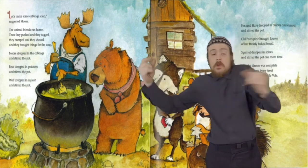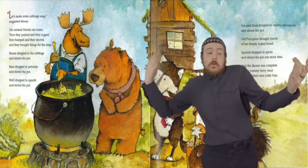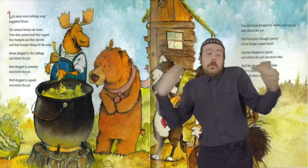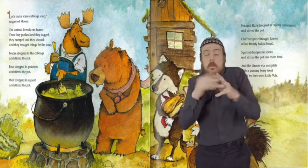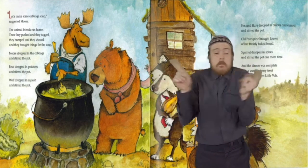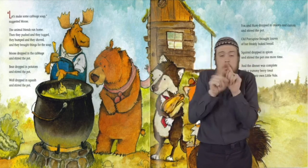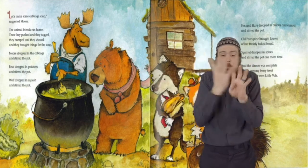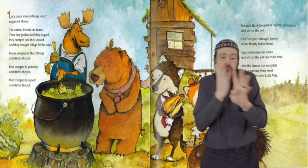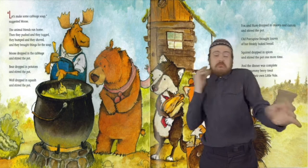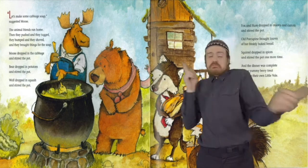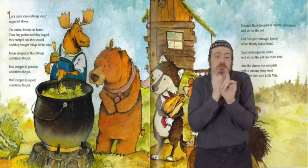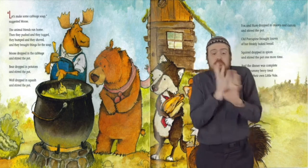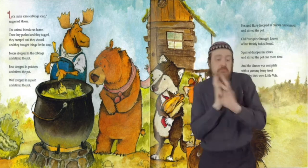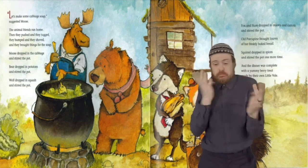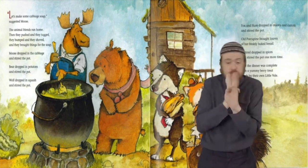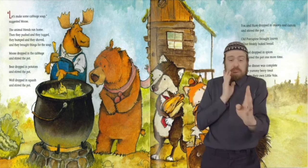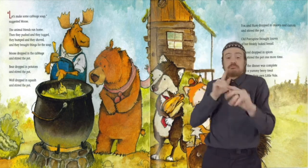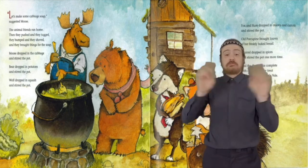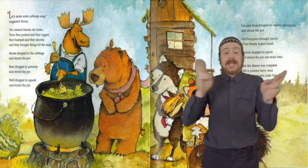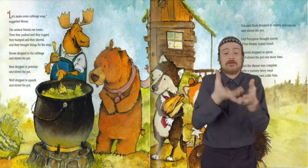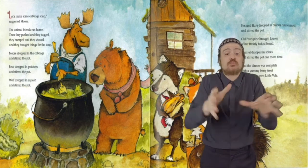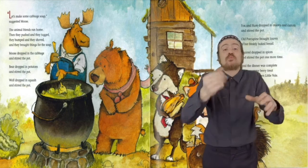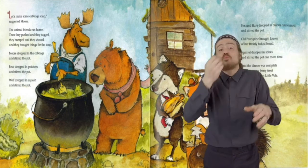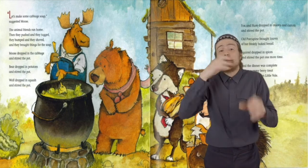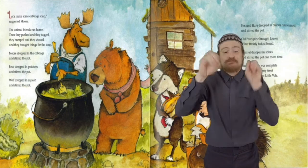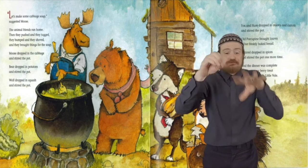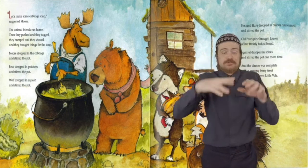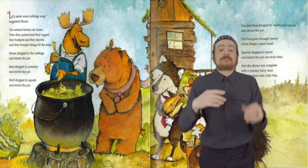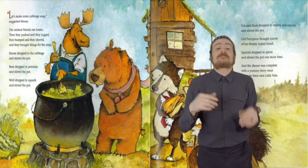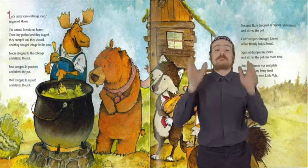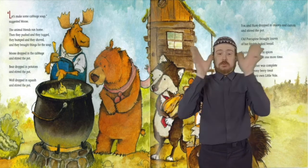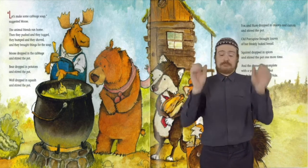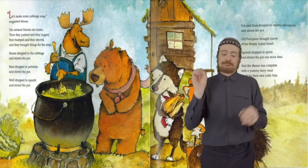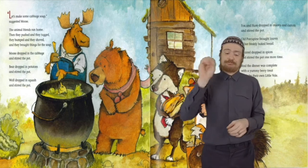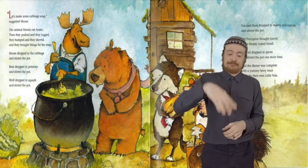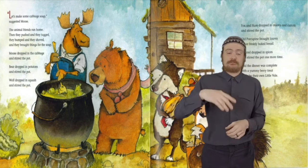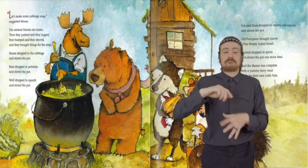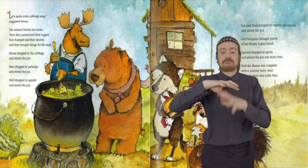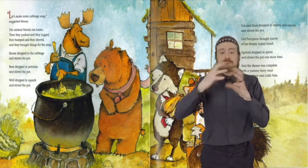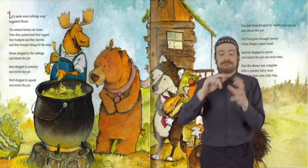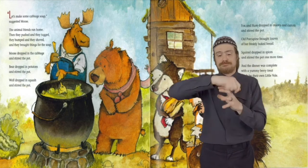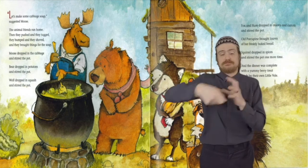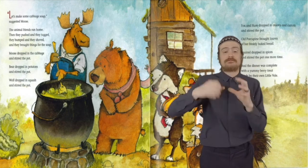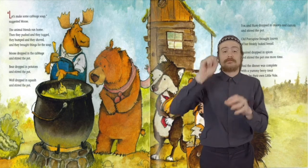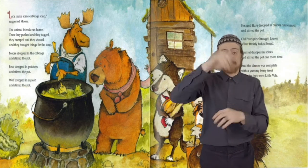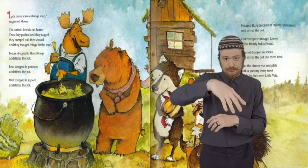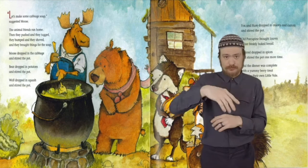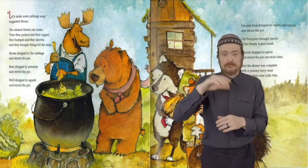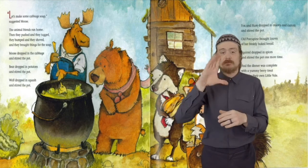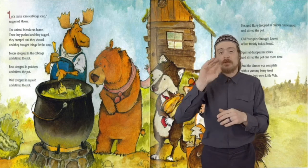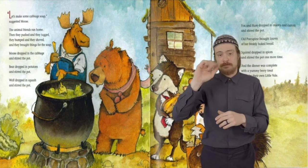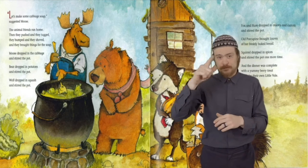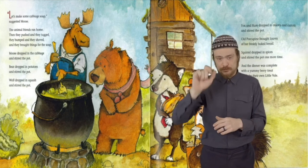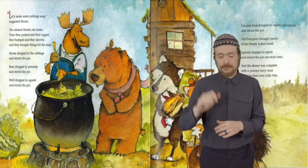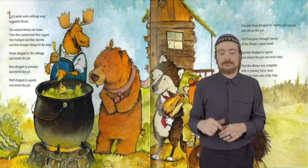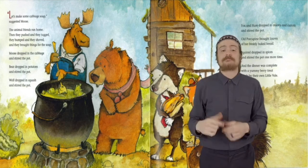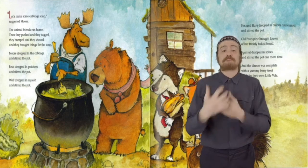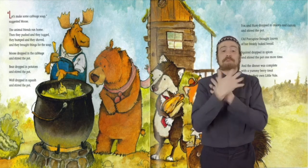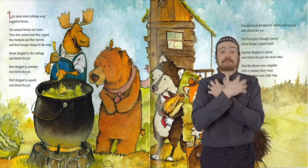shoved. And they brought things for the soup. Moose dropped in the cabbage and stirred the pot. Bear dropped in potatoes